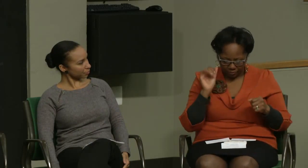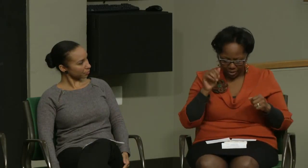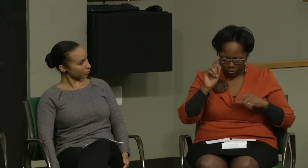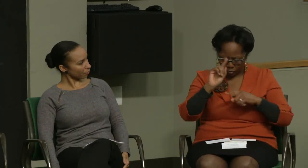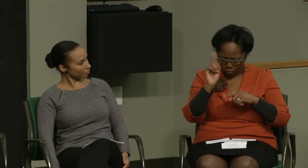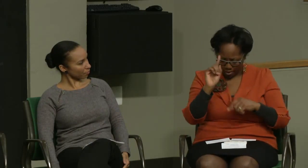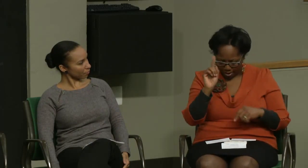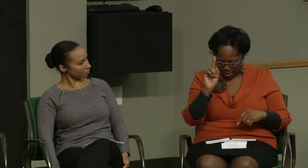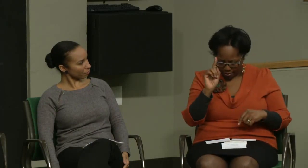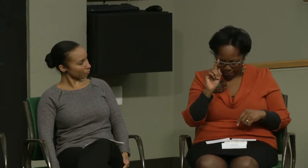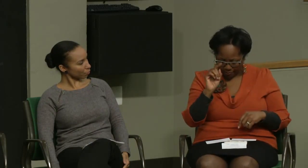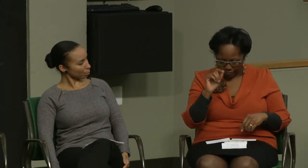feedback very easily.